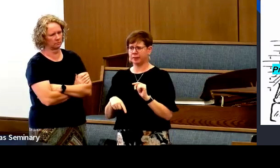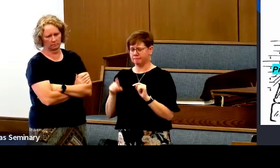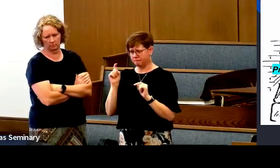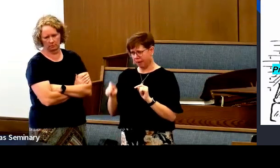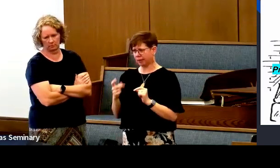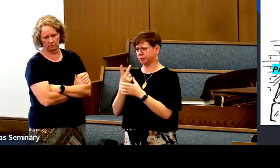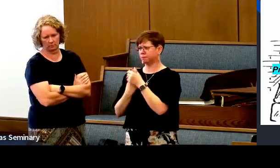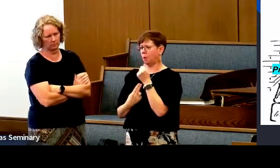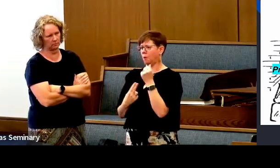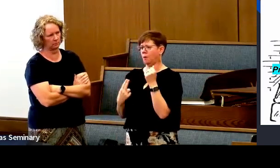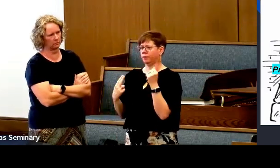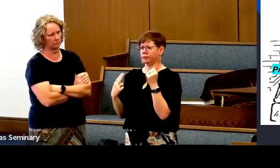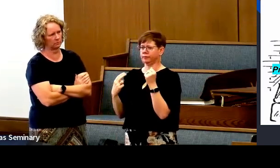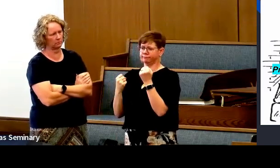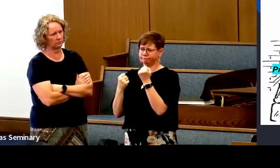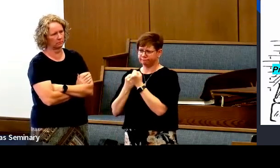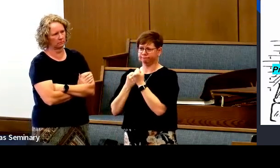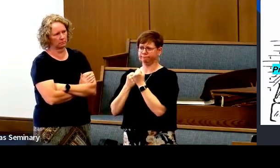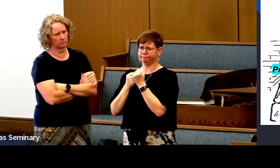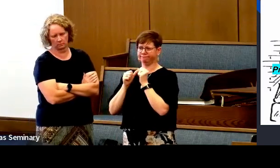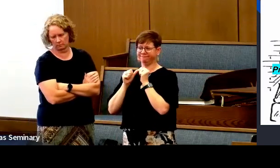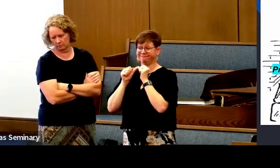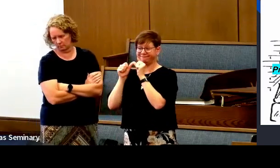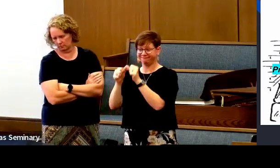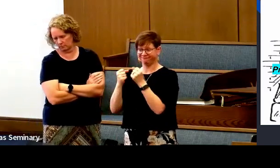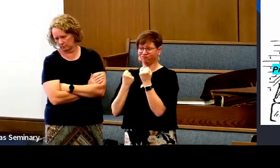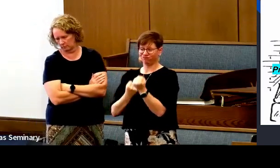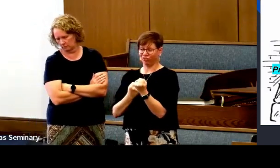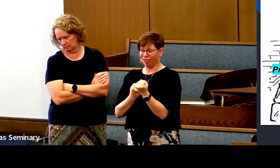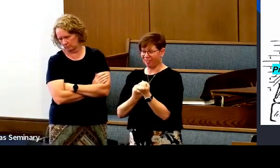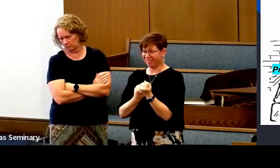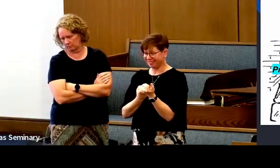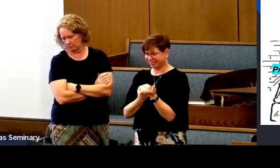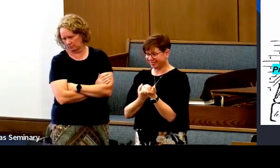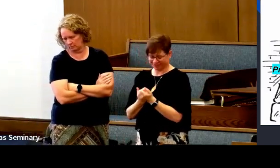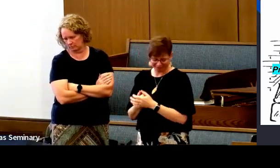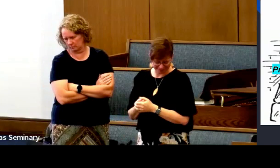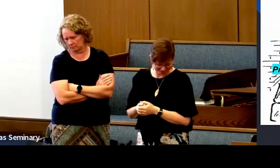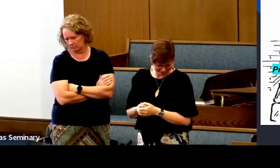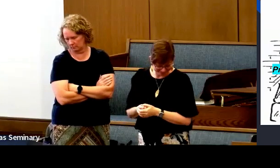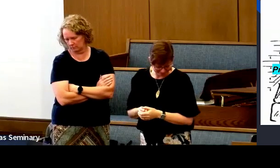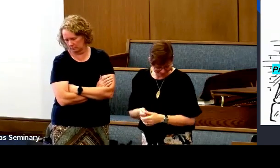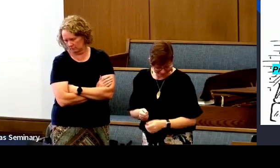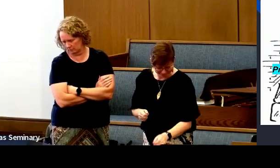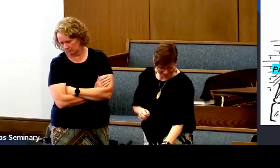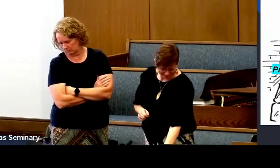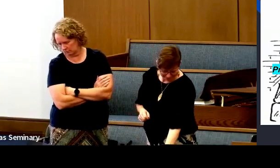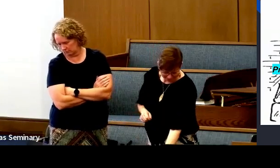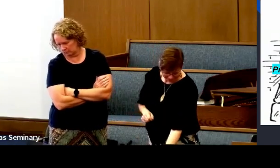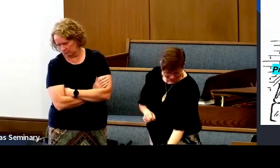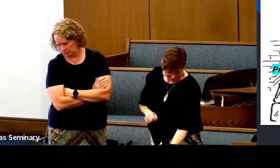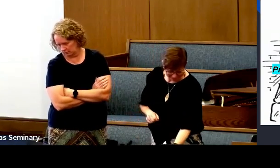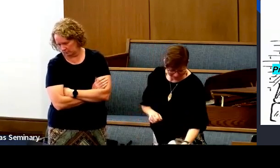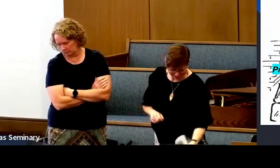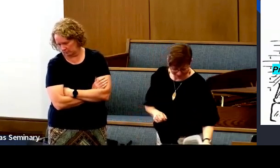without women, the priesthood would collapse. And if we turned it the other way, without priesthood, women